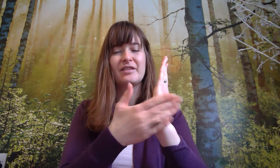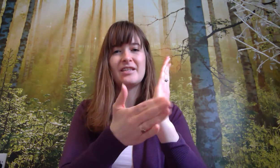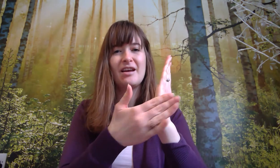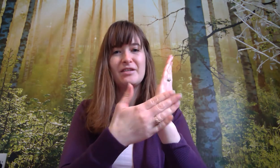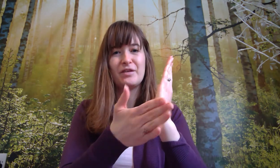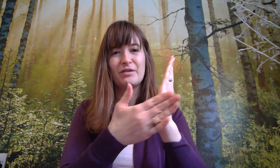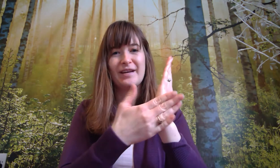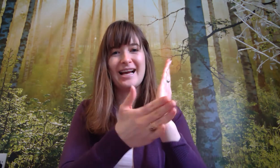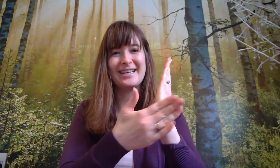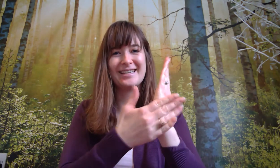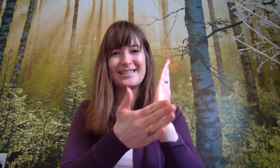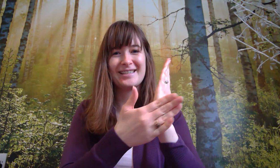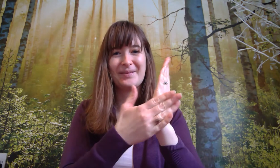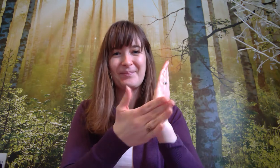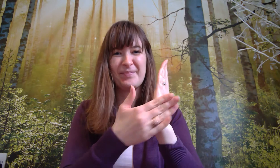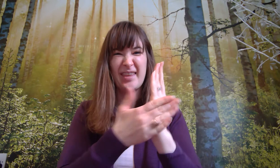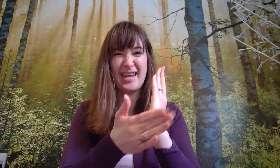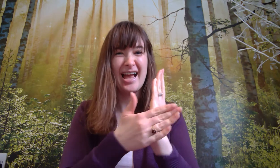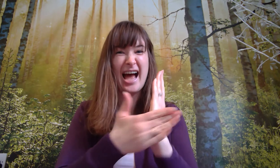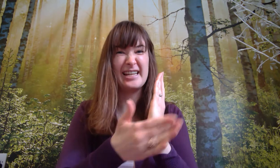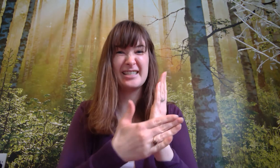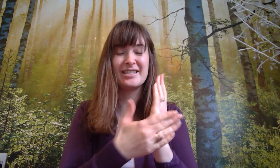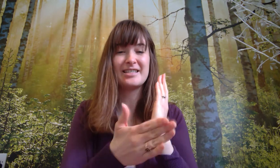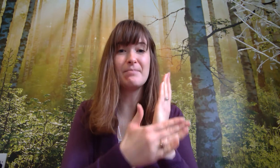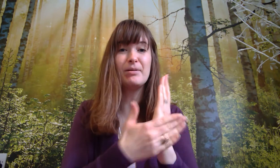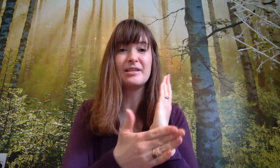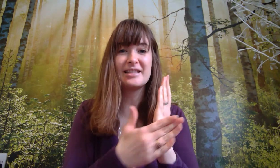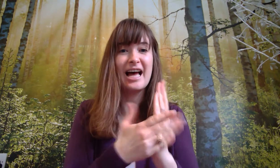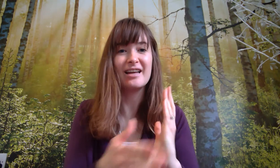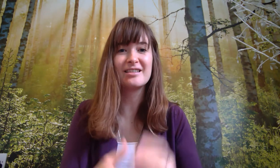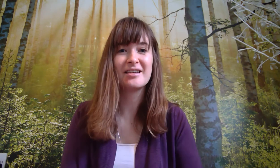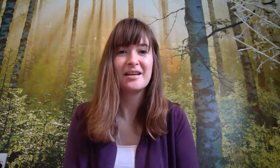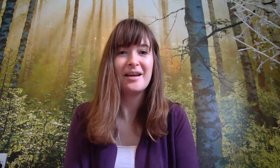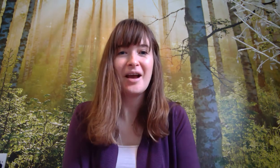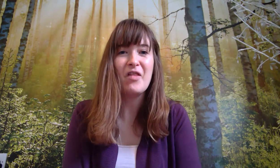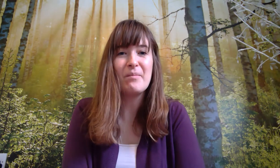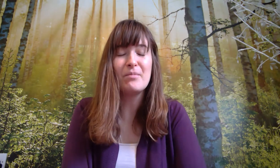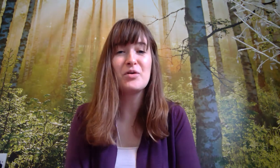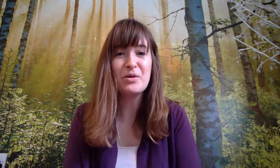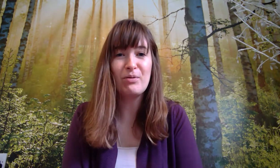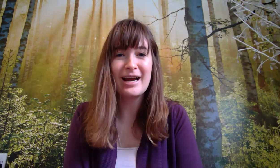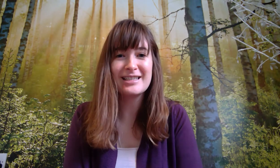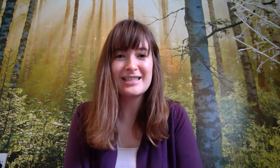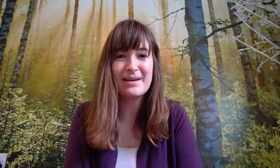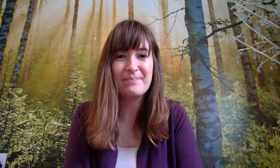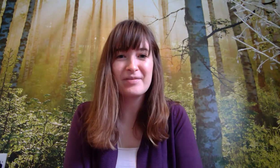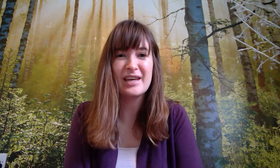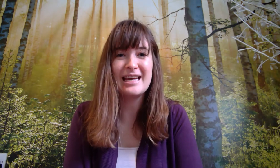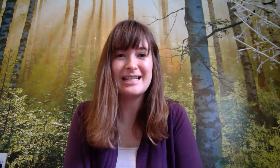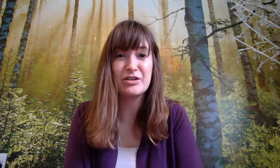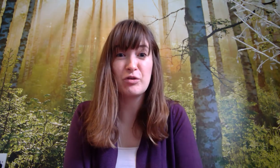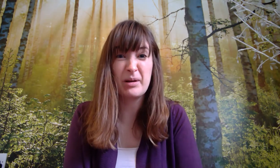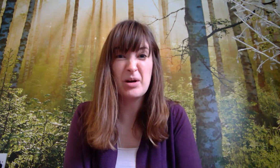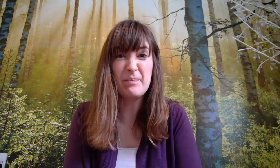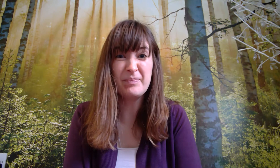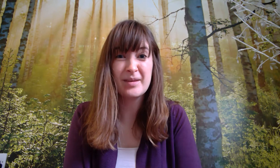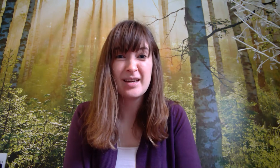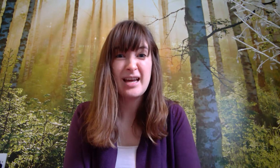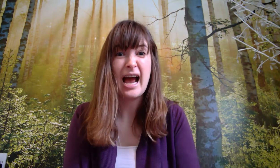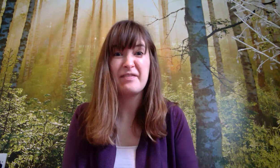the side of your other hand and it's as simple as that and the more you practice it the easier it'll become and